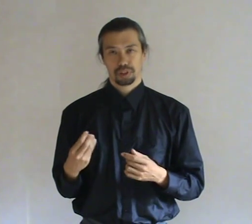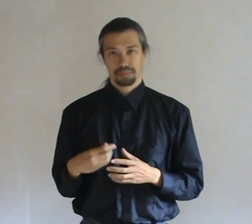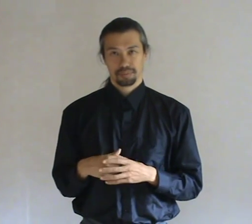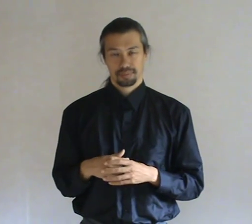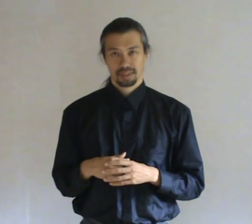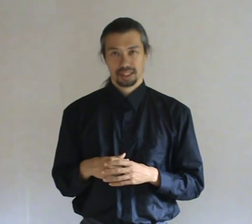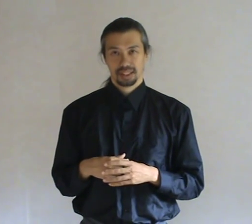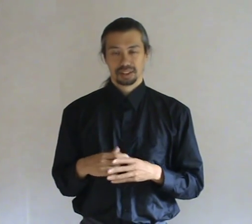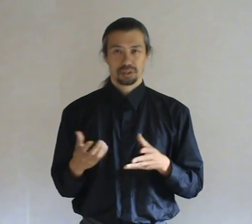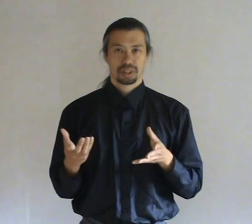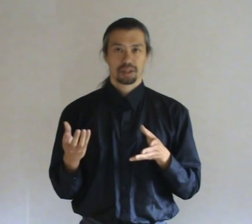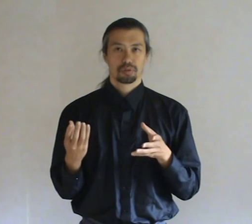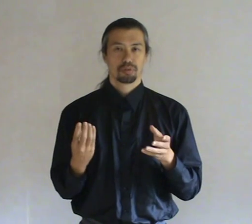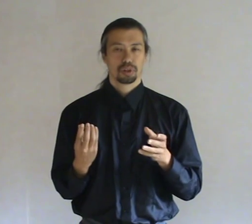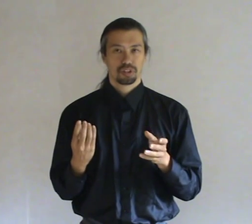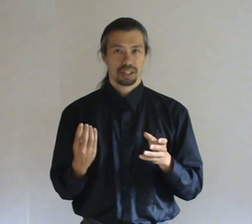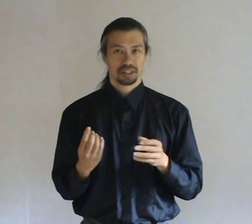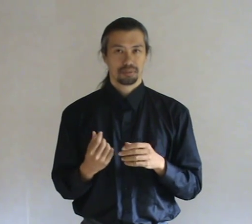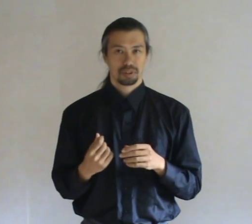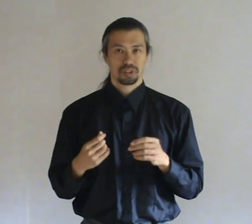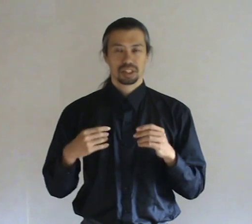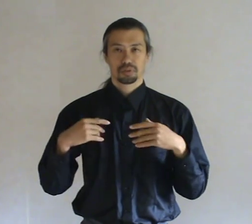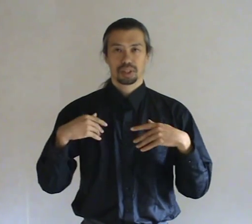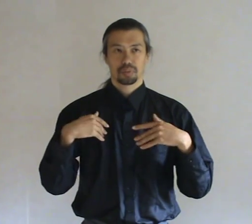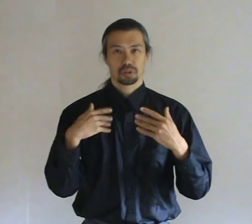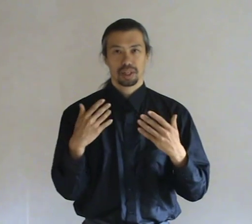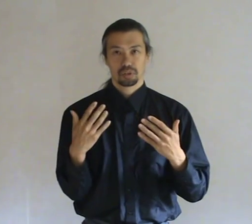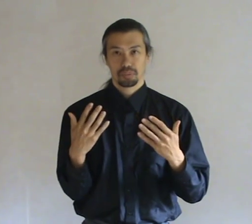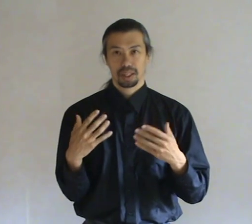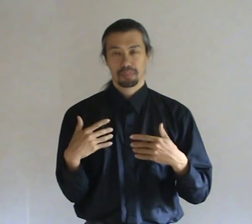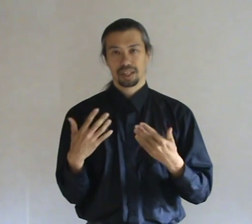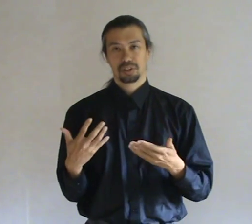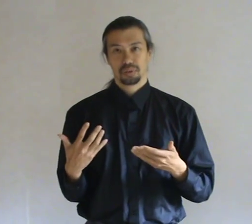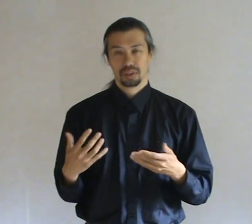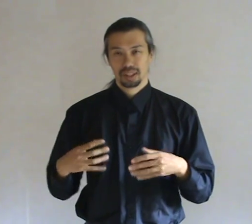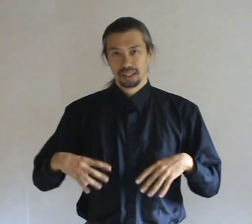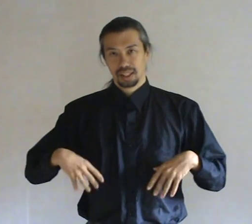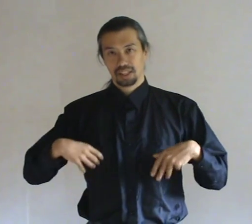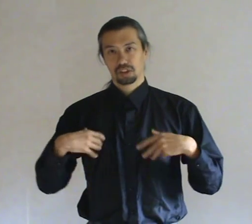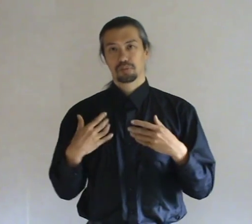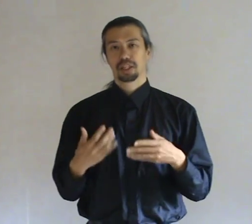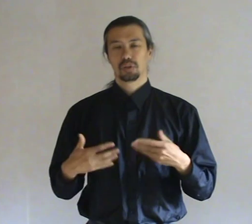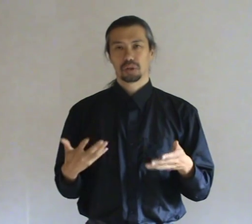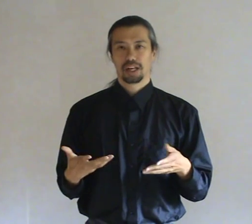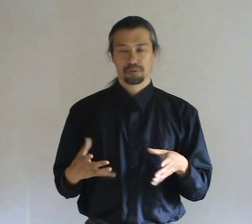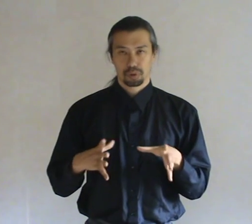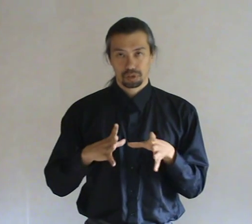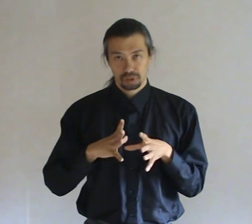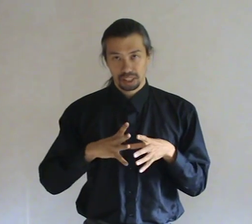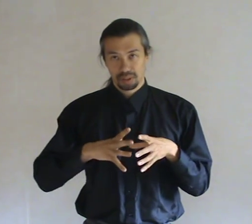them. So you are kind of reversing it. Because in general they will try to manipulate you. And expand your life force to generate